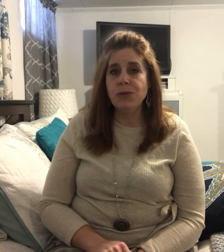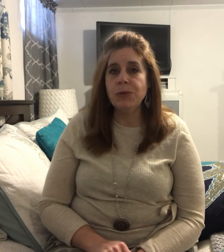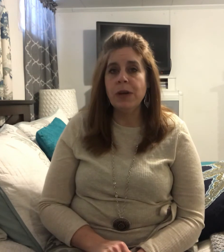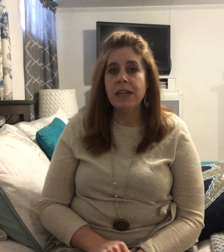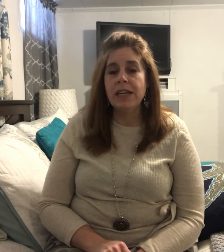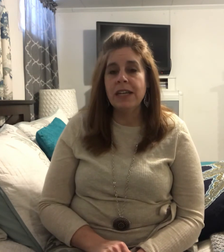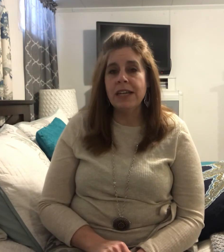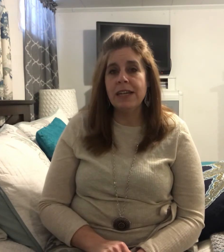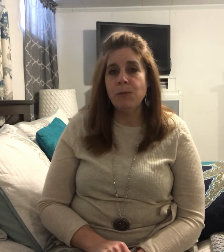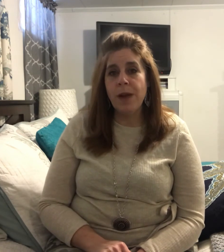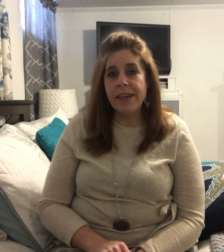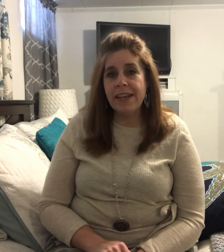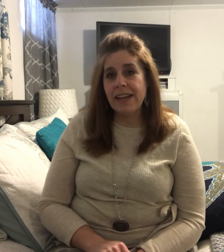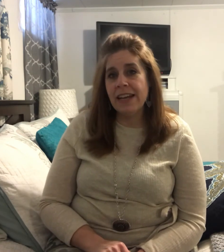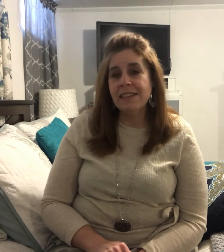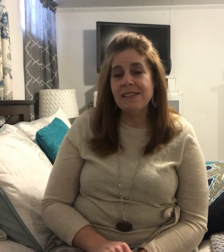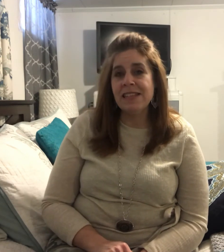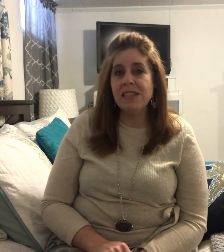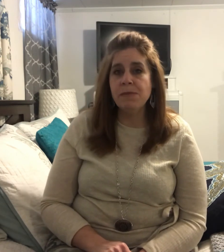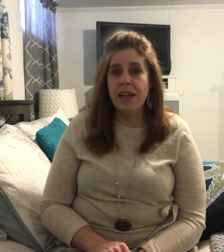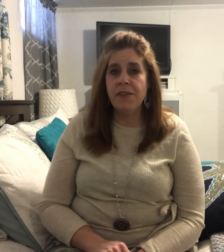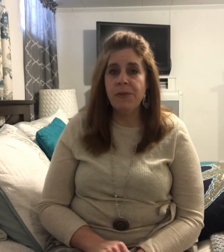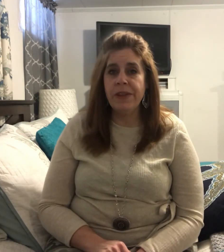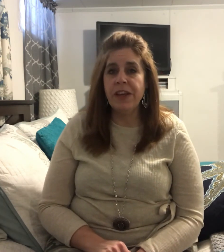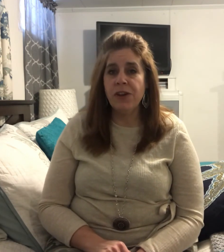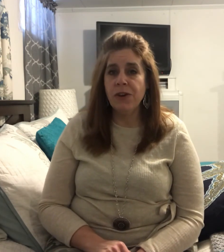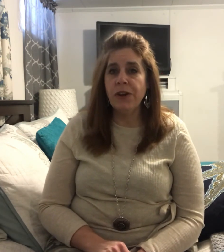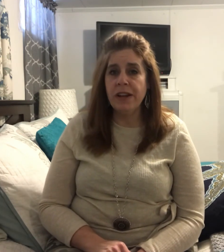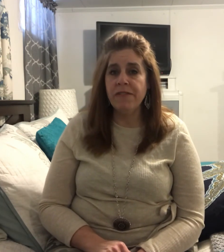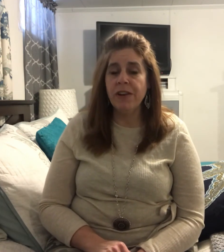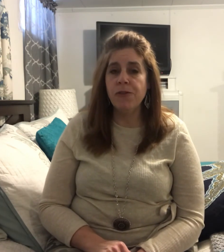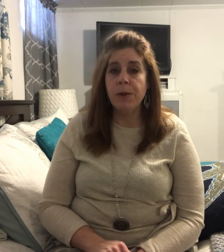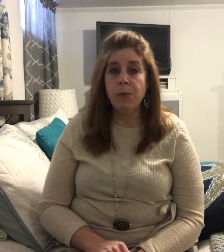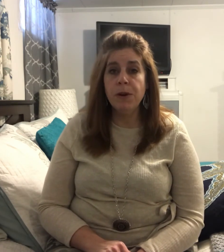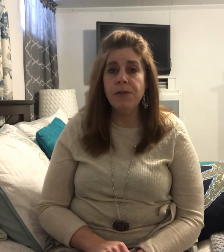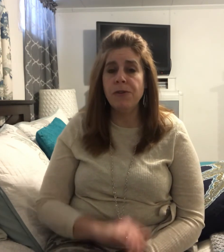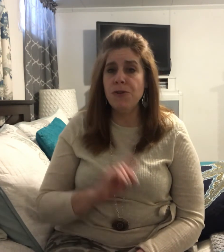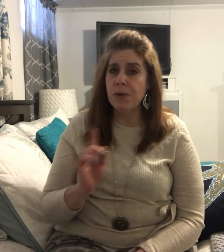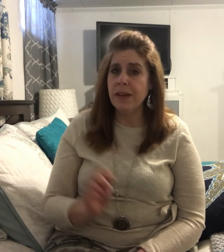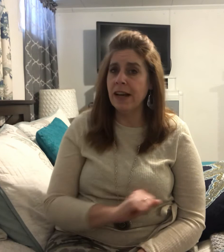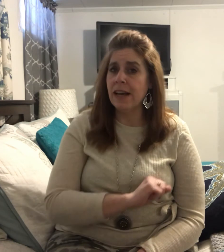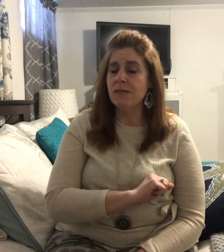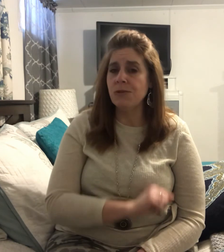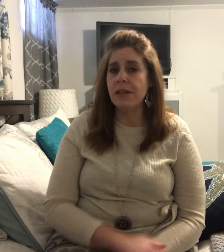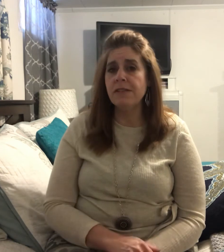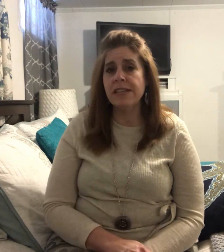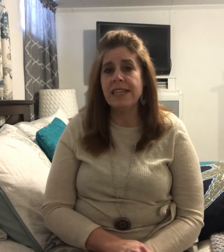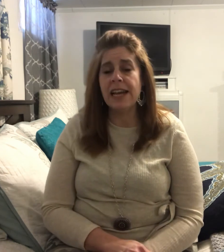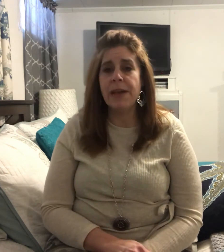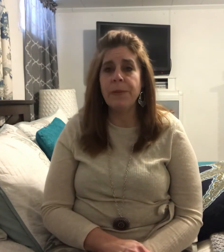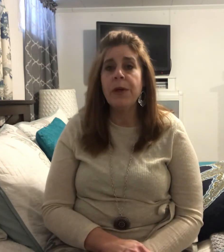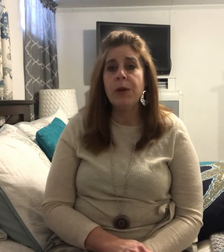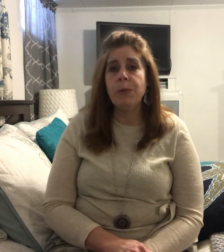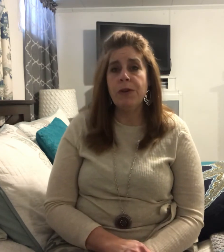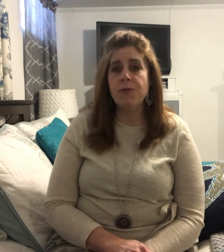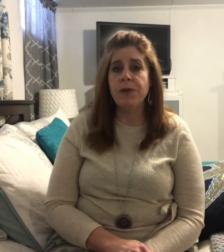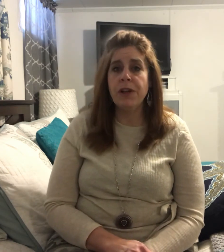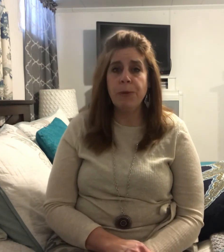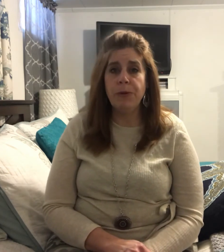recognize these blends when they occur in a finger spelled word so that you can knock out two letters at a time, which will help you